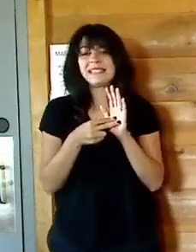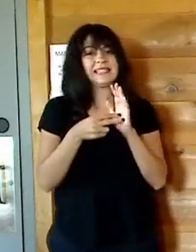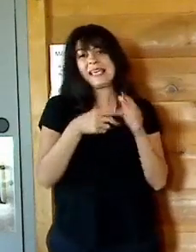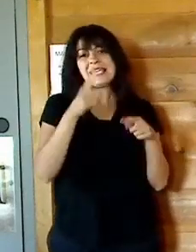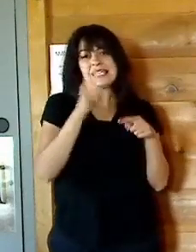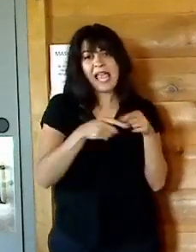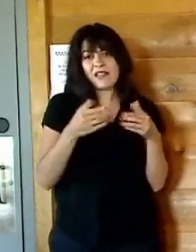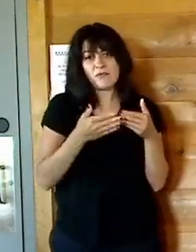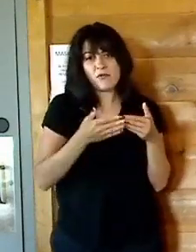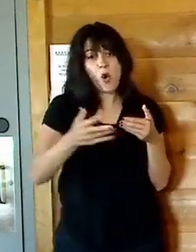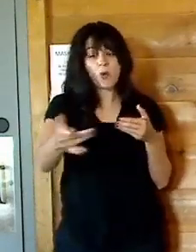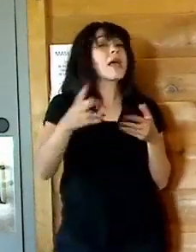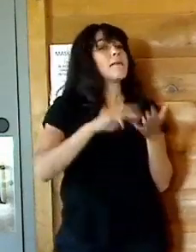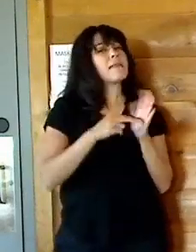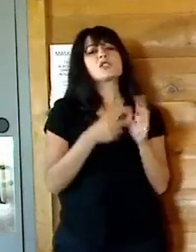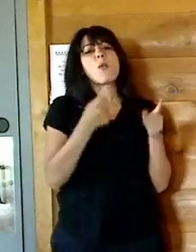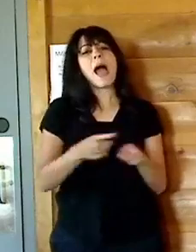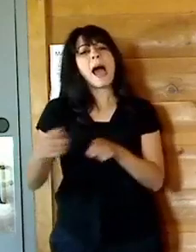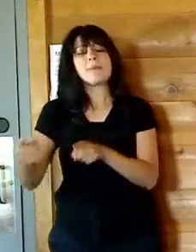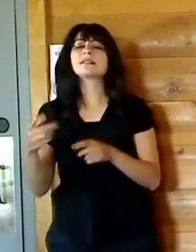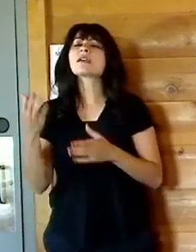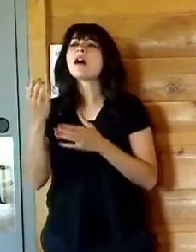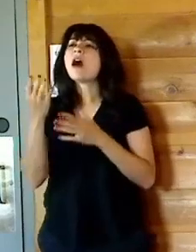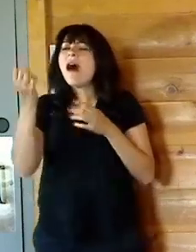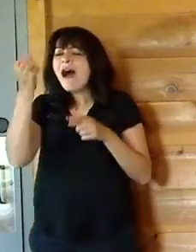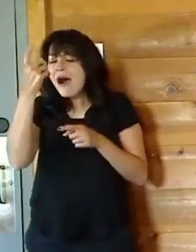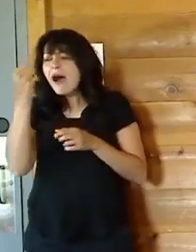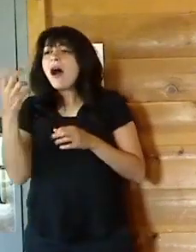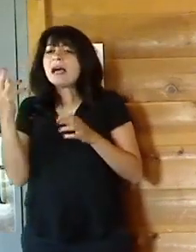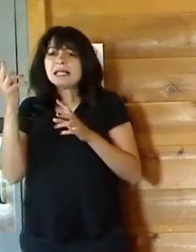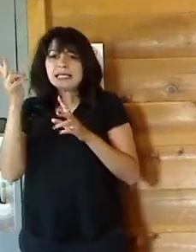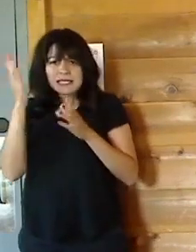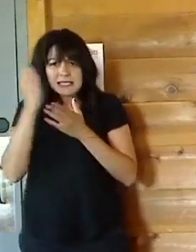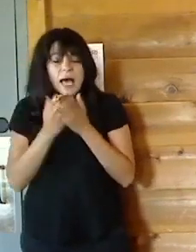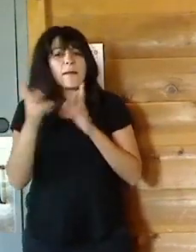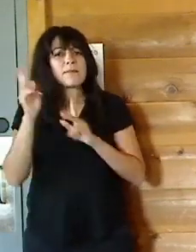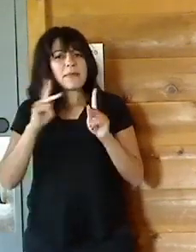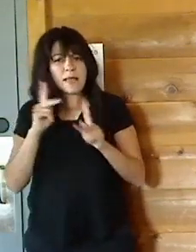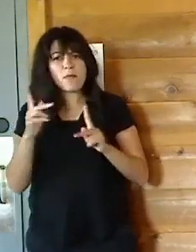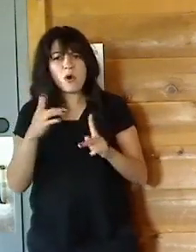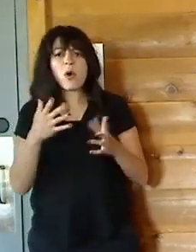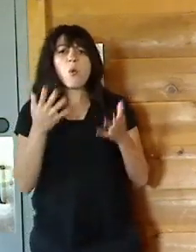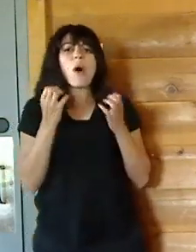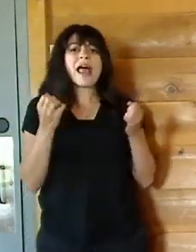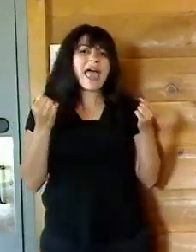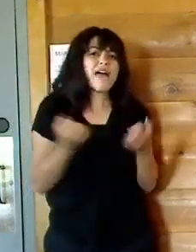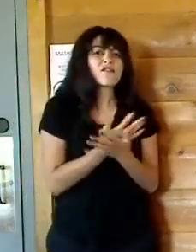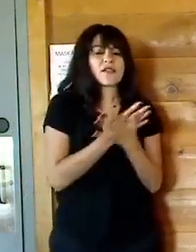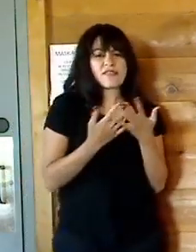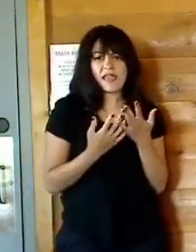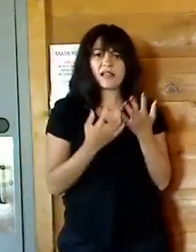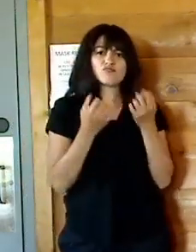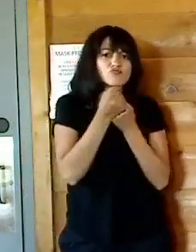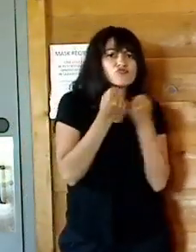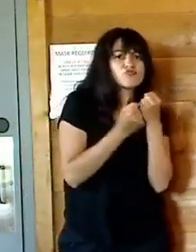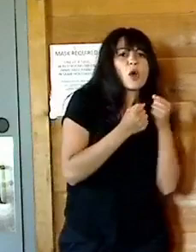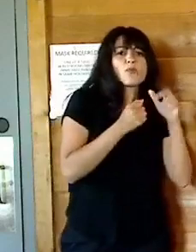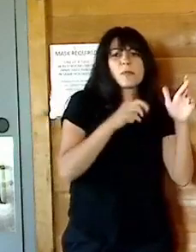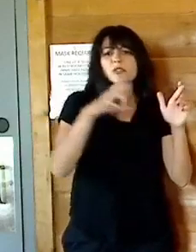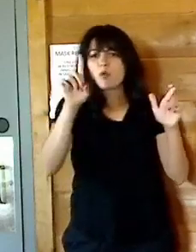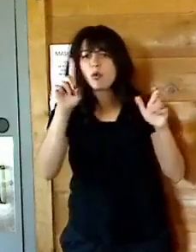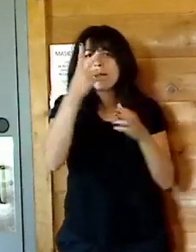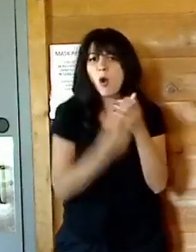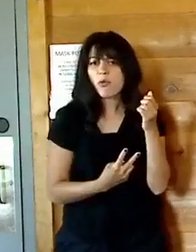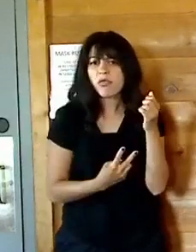um, and I'm, I, I understand the desire from some, perhaps not you, uh, but from some to make everything partisan and political. What, what, what I